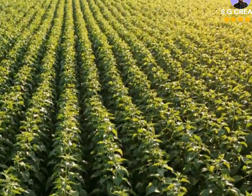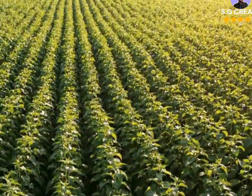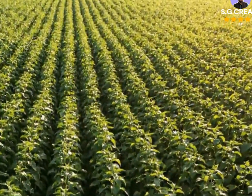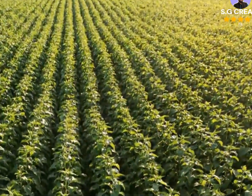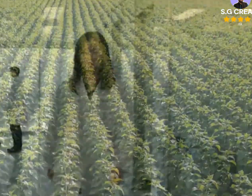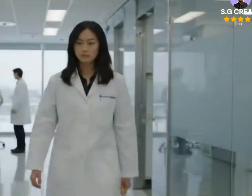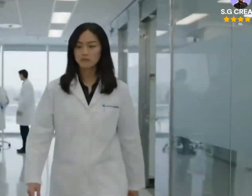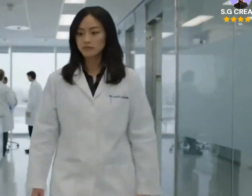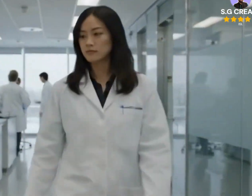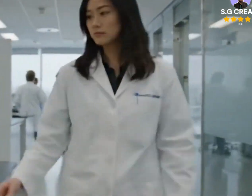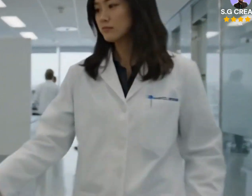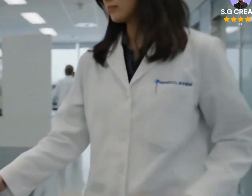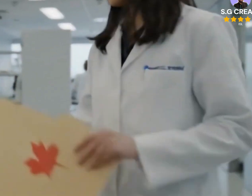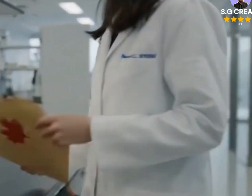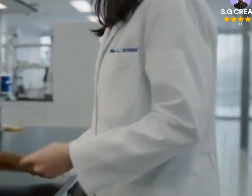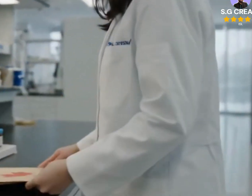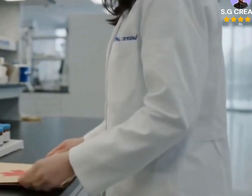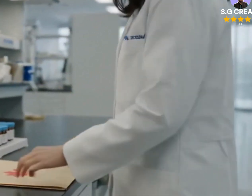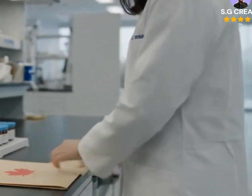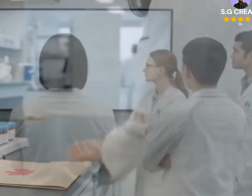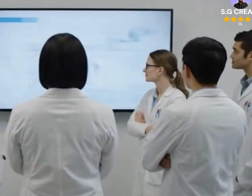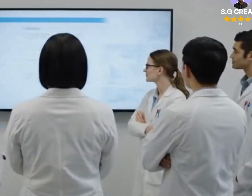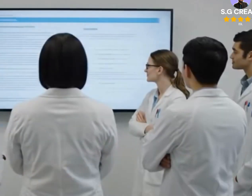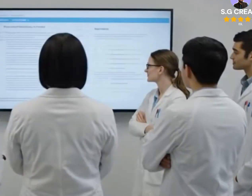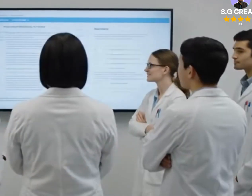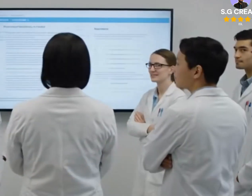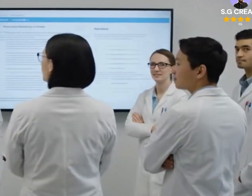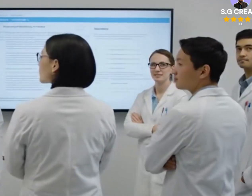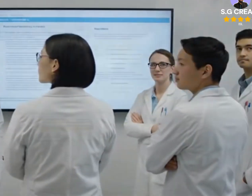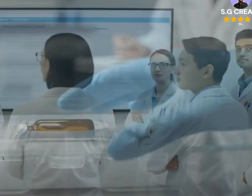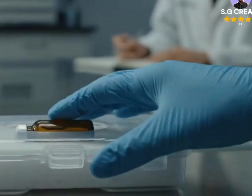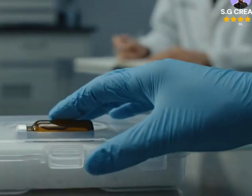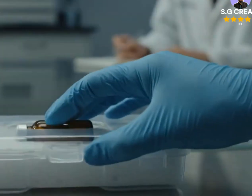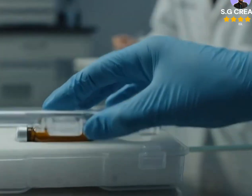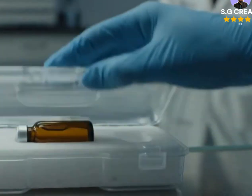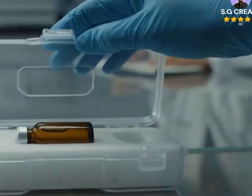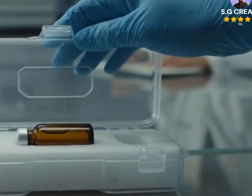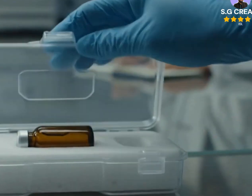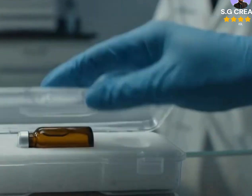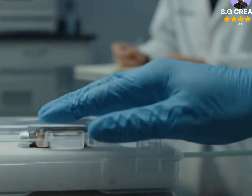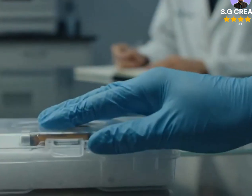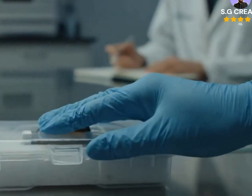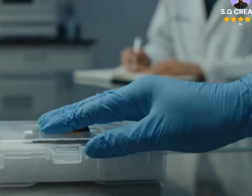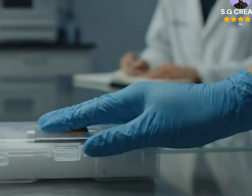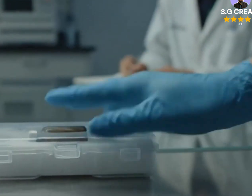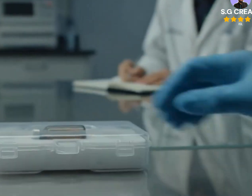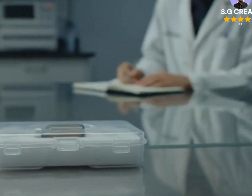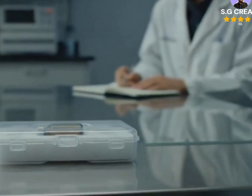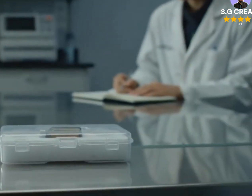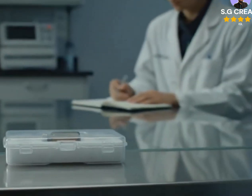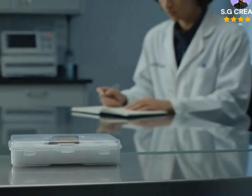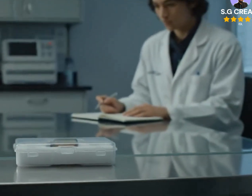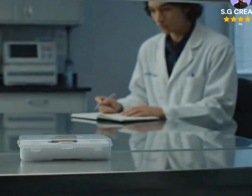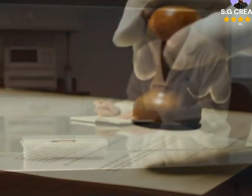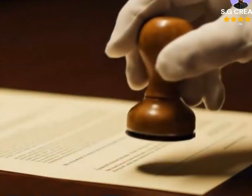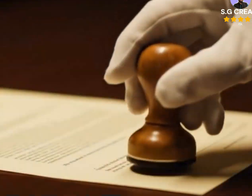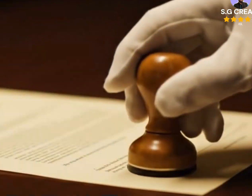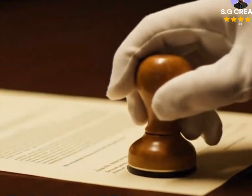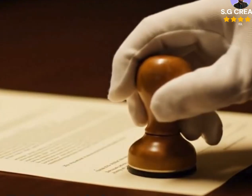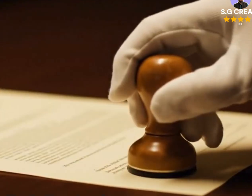p53 gene a mutation often seen in cancers that resist standard treatments in animal tests dandelion